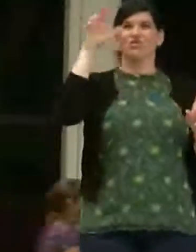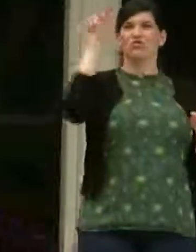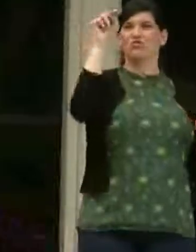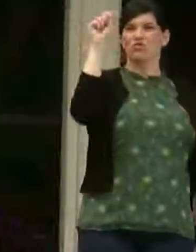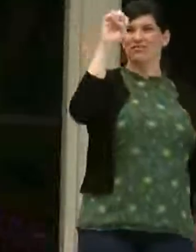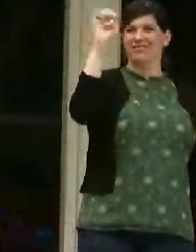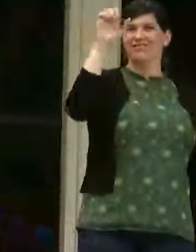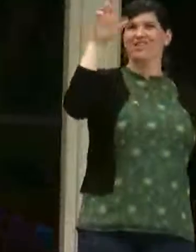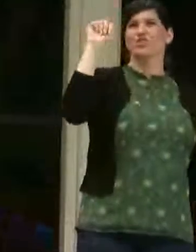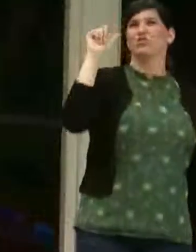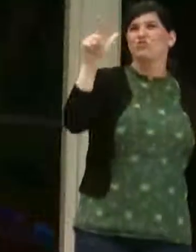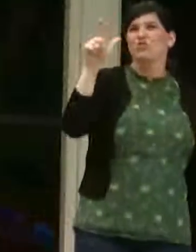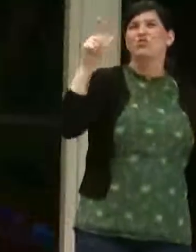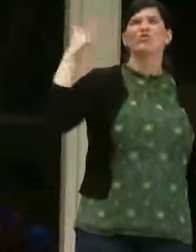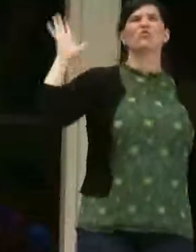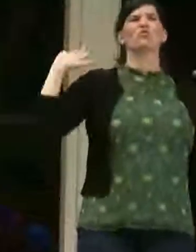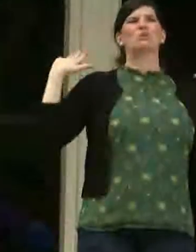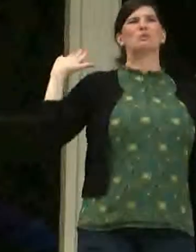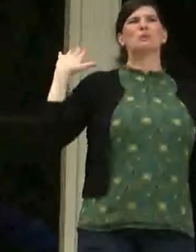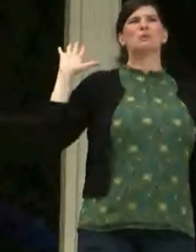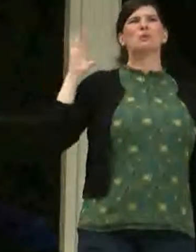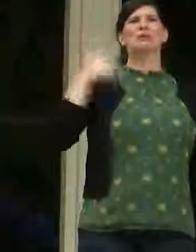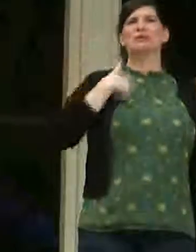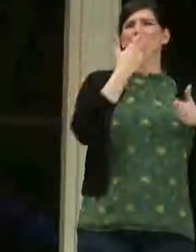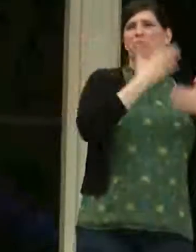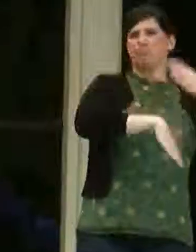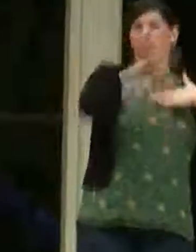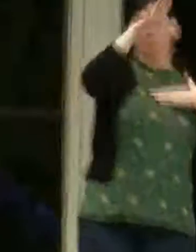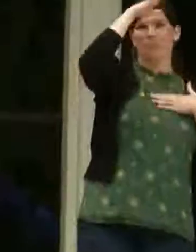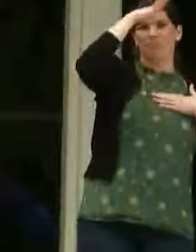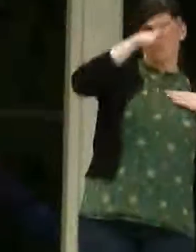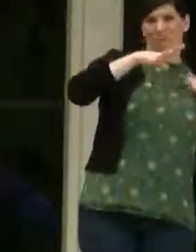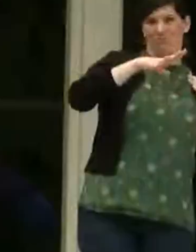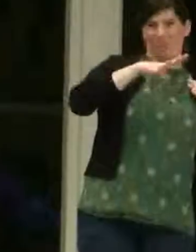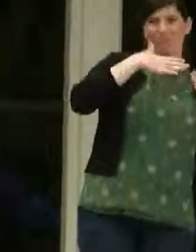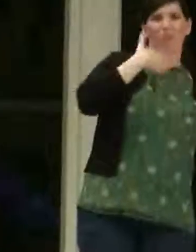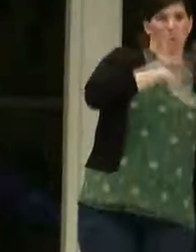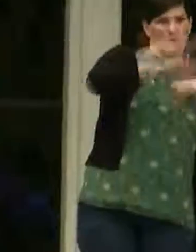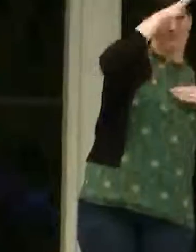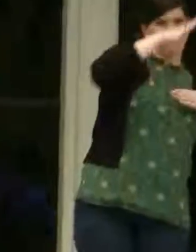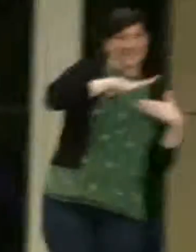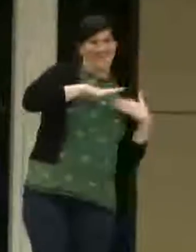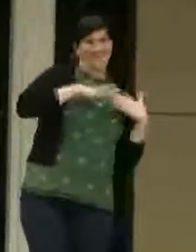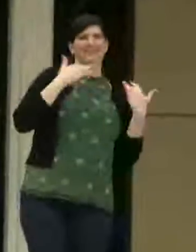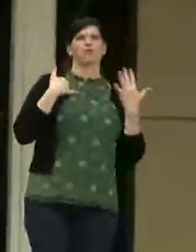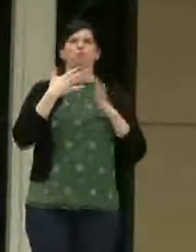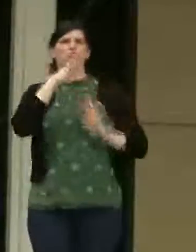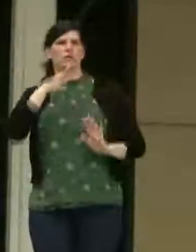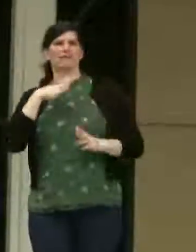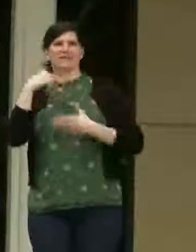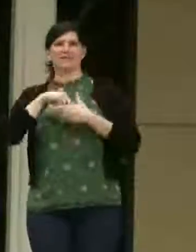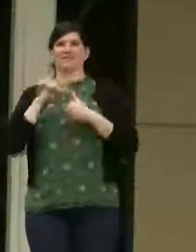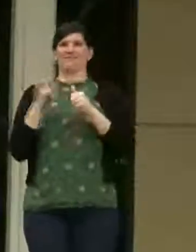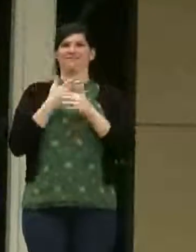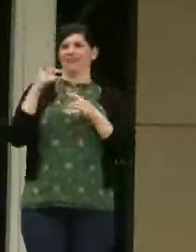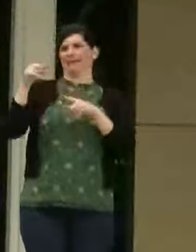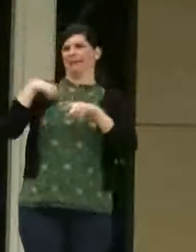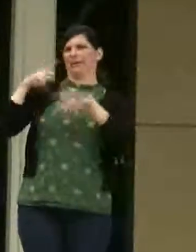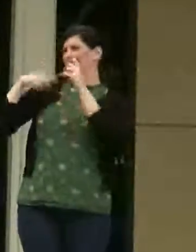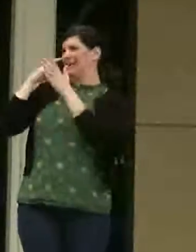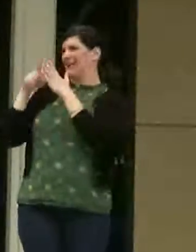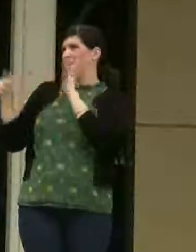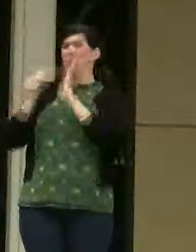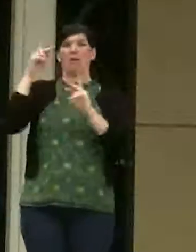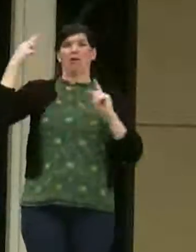I was born a male, and now I'm a woman. And it's weird because when people see me for the first time, the first thing they think is, oh,